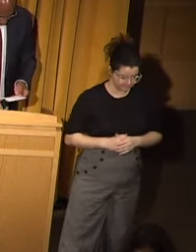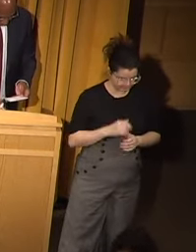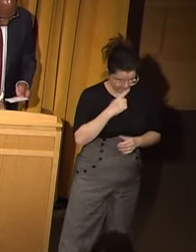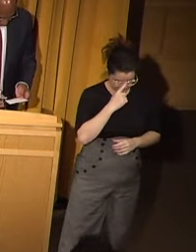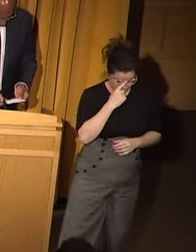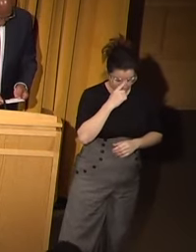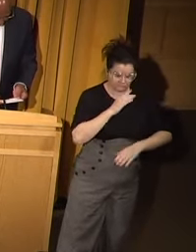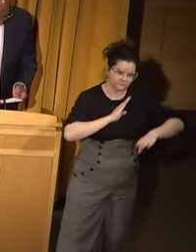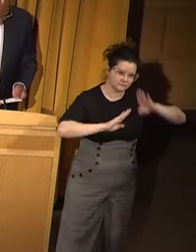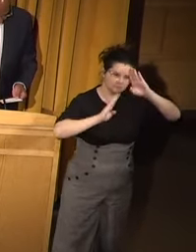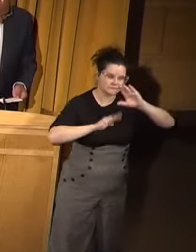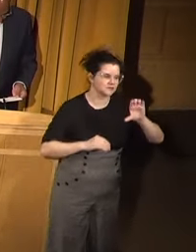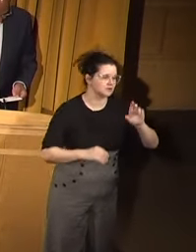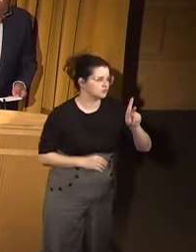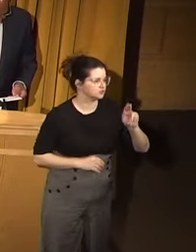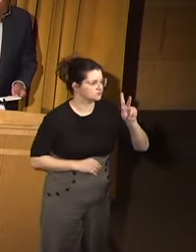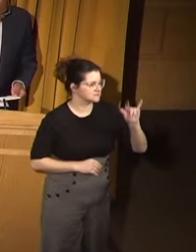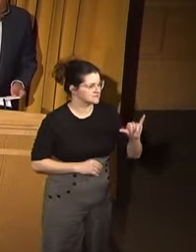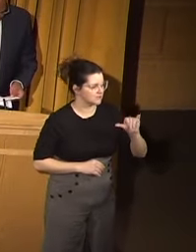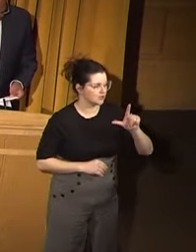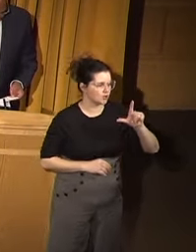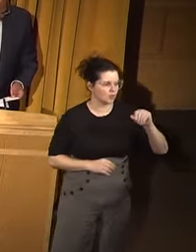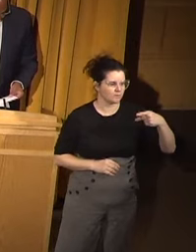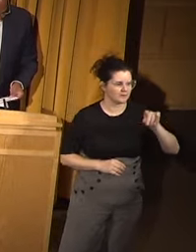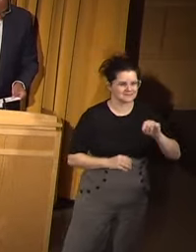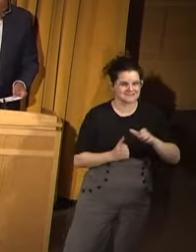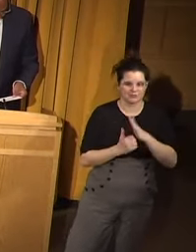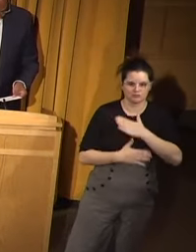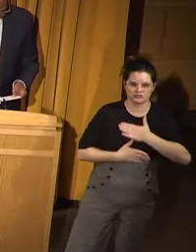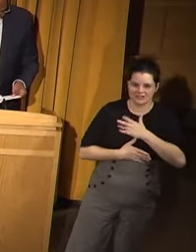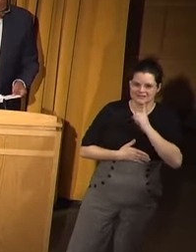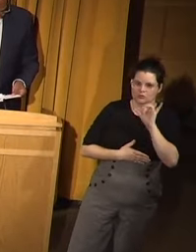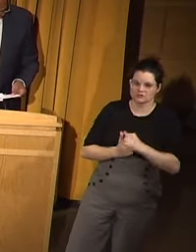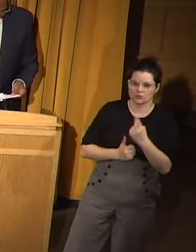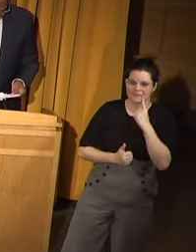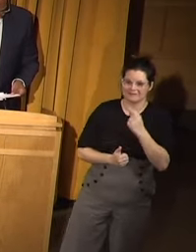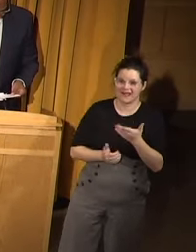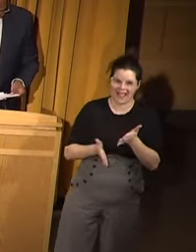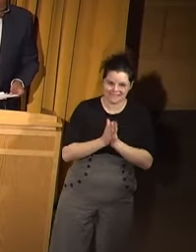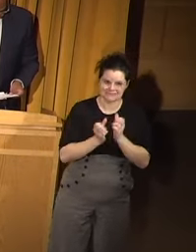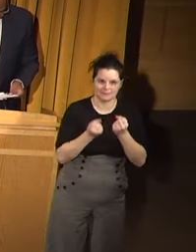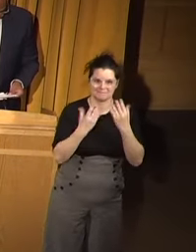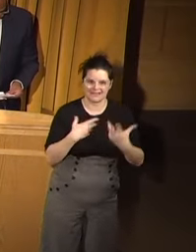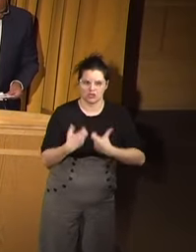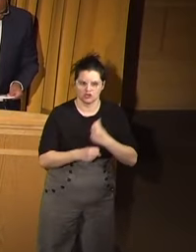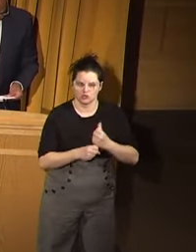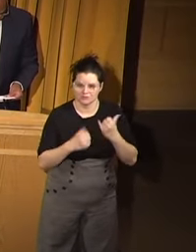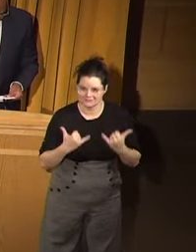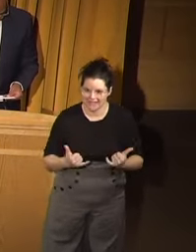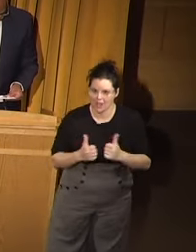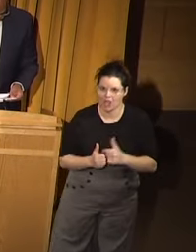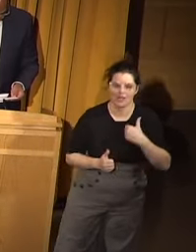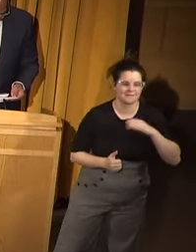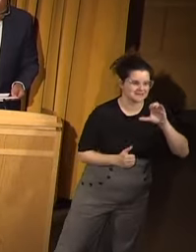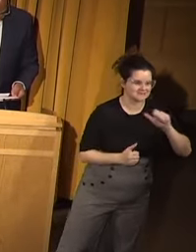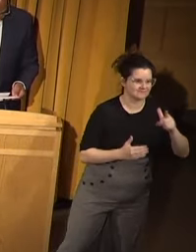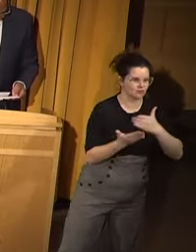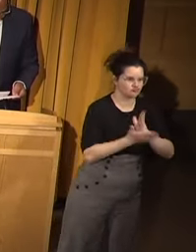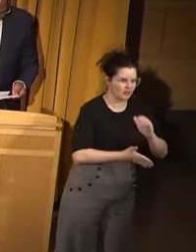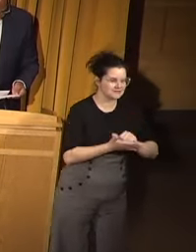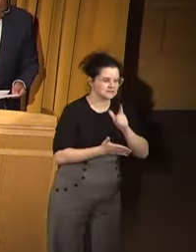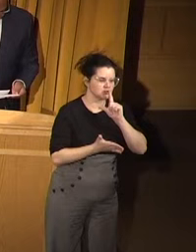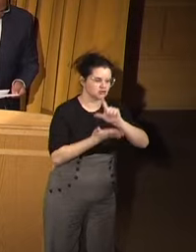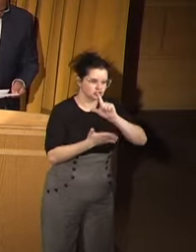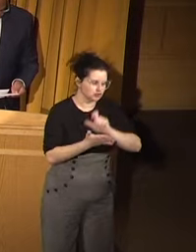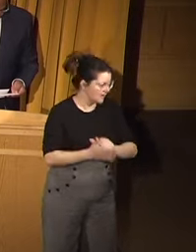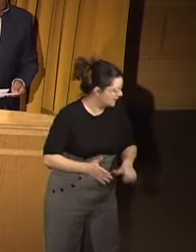Hi. Christy Lopez. And I really do appreciate that question because it's one I've been asking for many years now. I'm a civil rights attorney. I've spent years